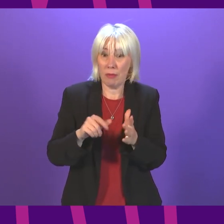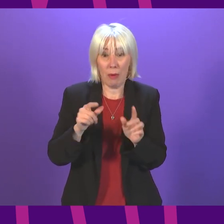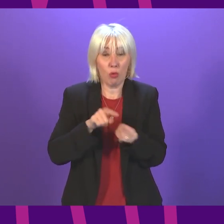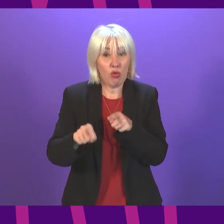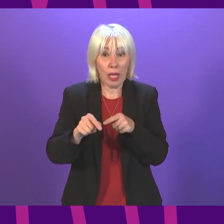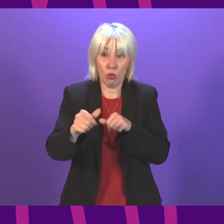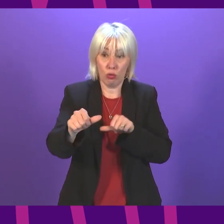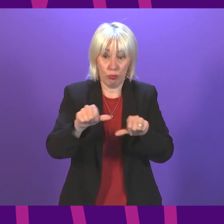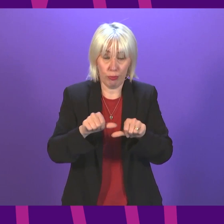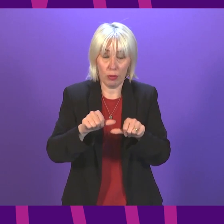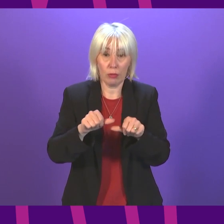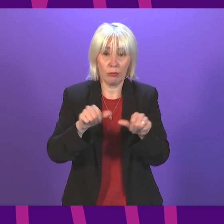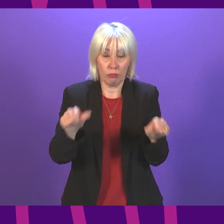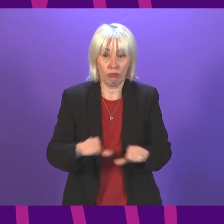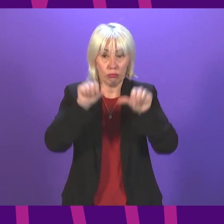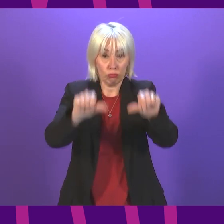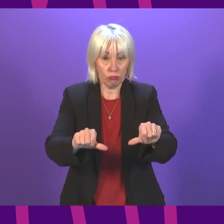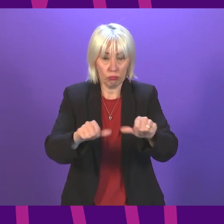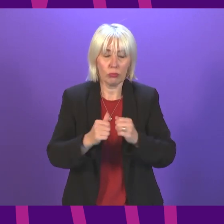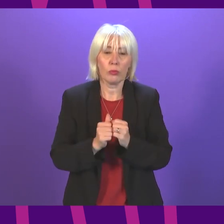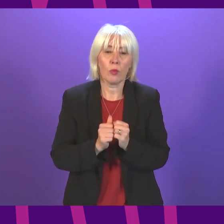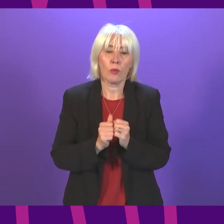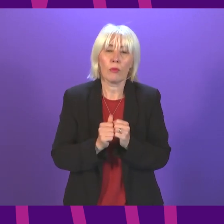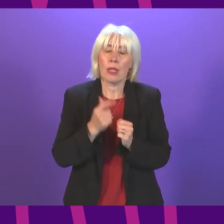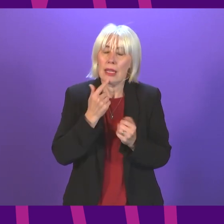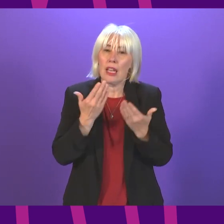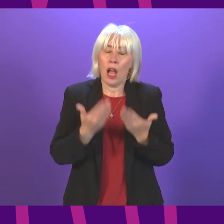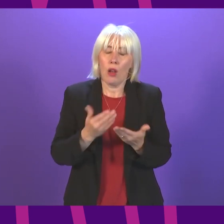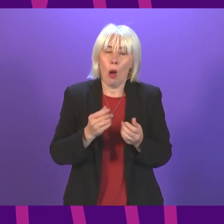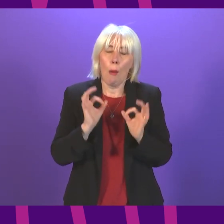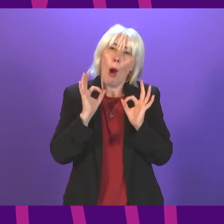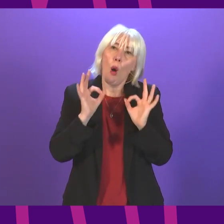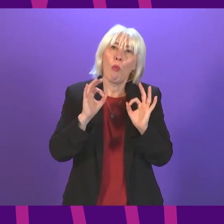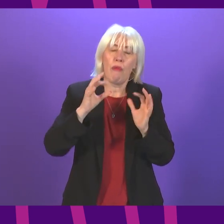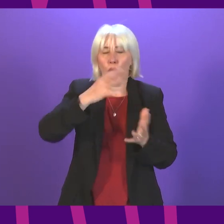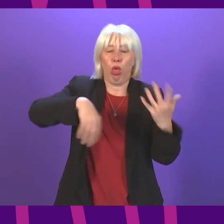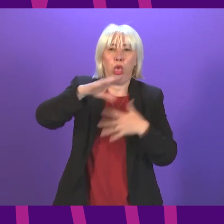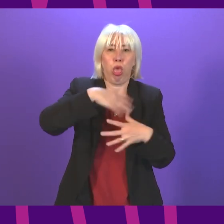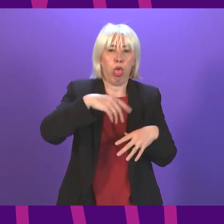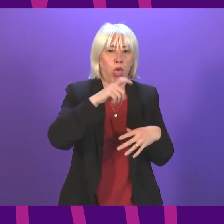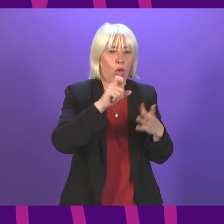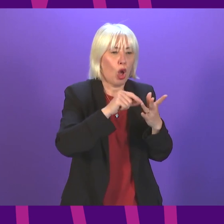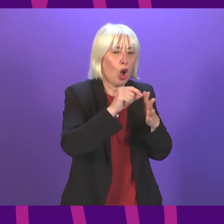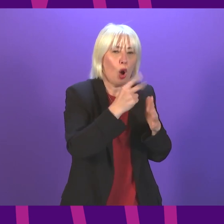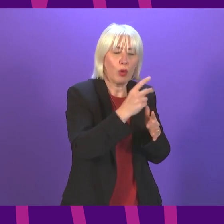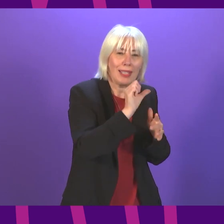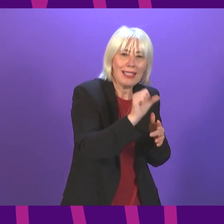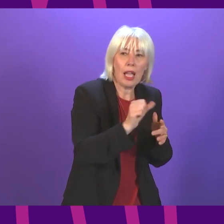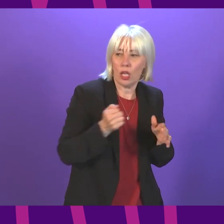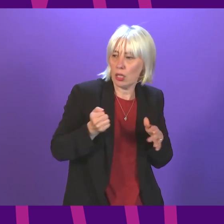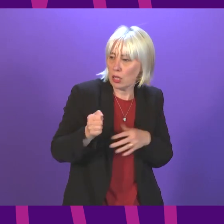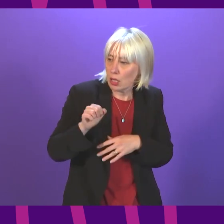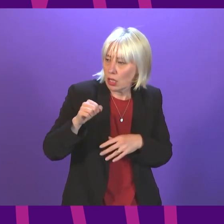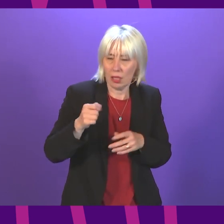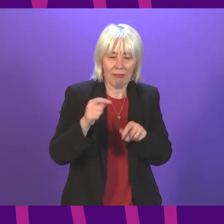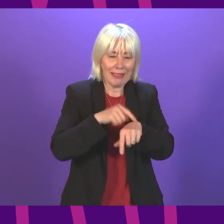Mark Cruskell. It does appear that we're now in a perfect storm with COP26 disputes, timetable changes that are rocking the